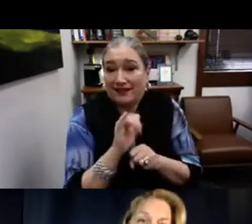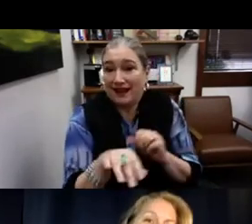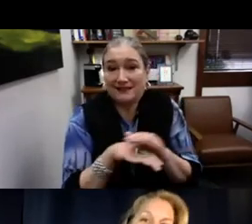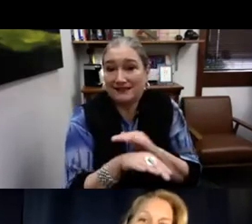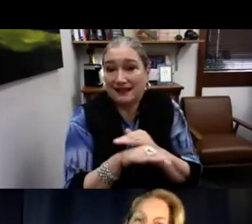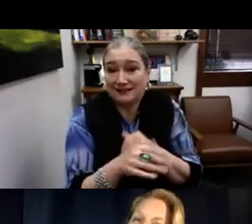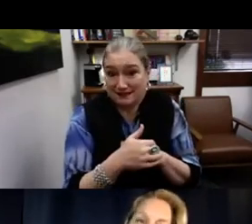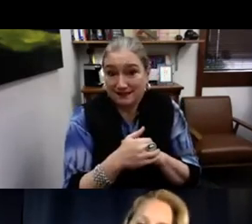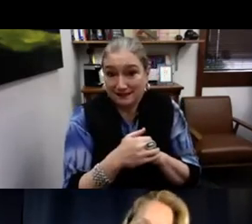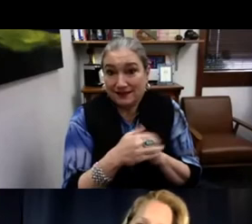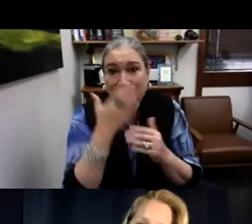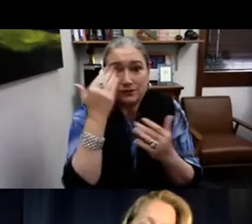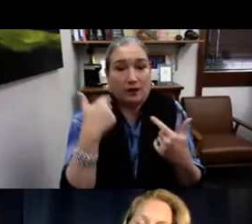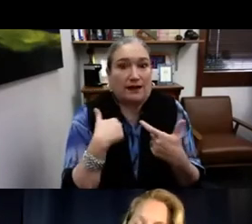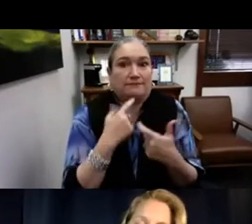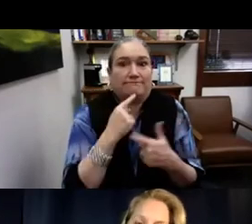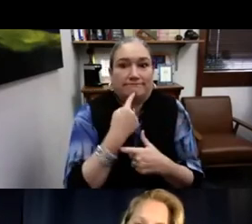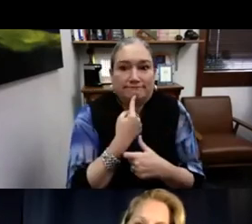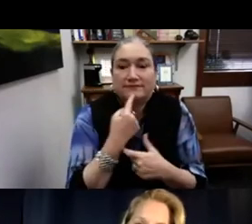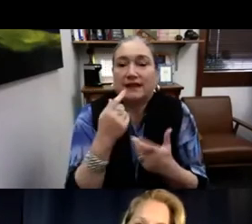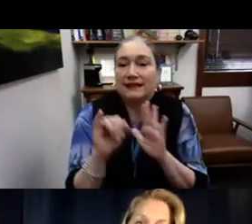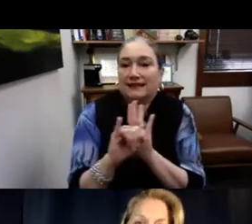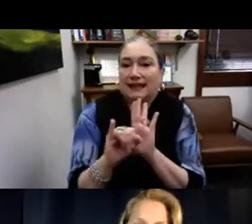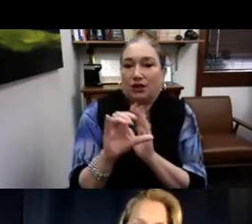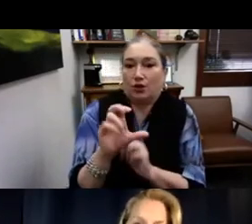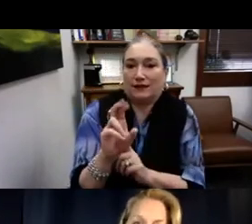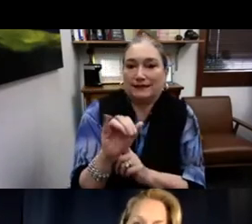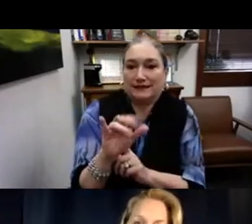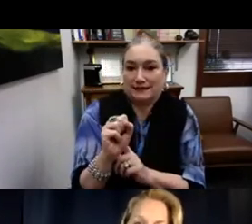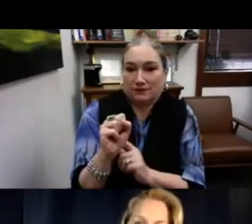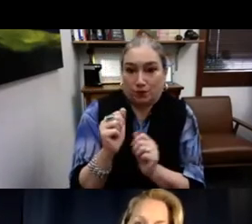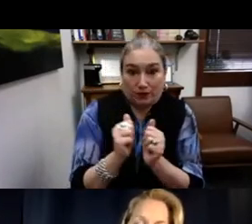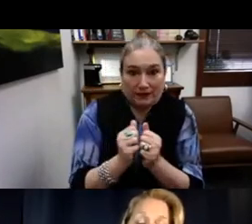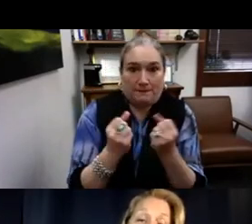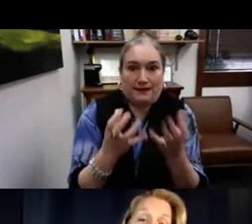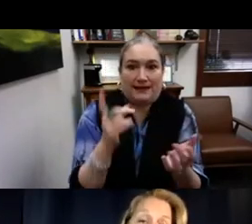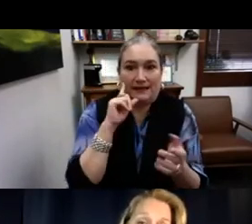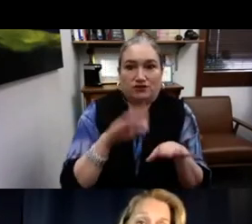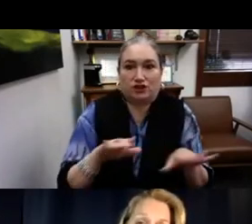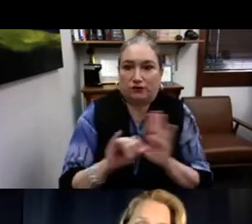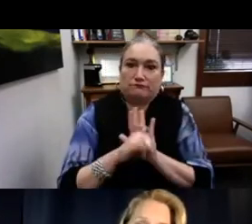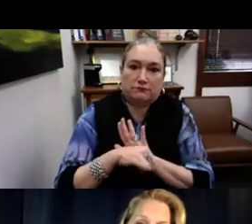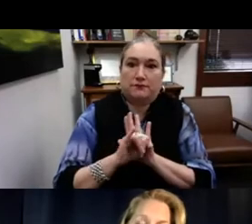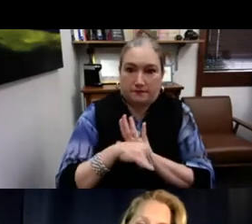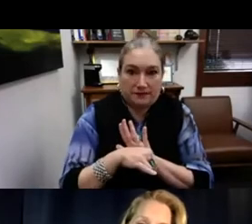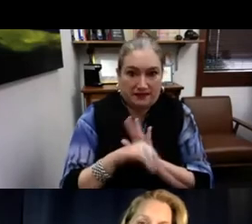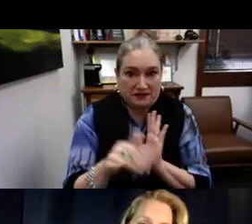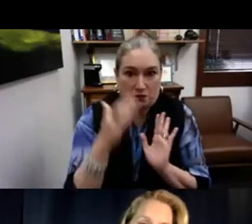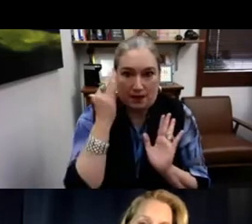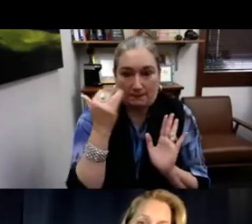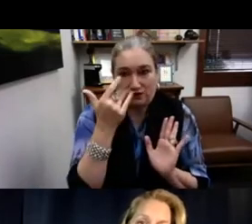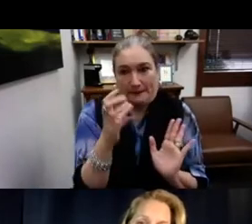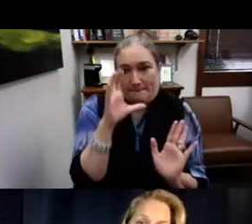passed on to the children because often those children aren't getting that access to that information. So then they have a serious identity